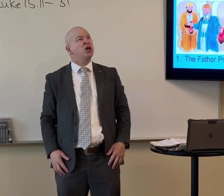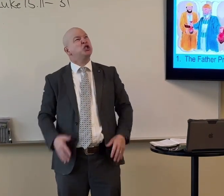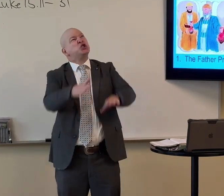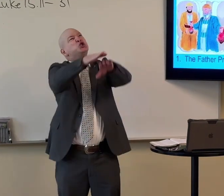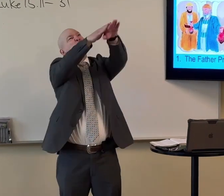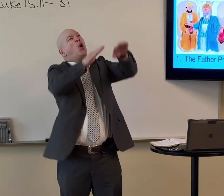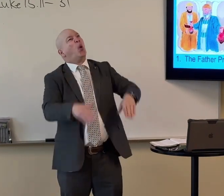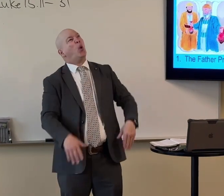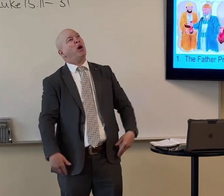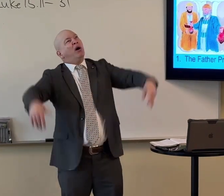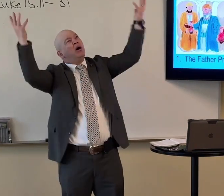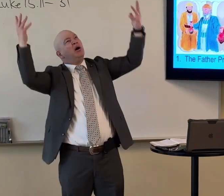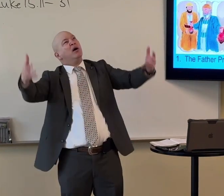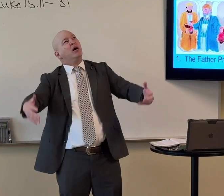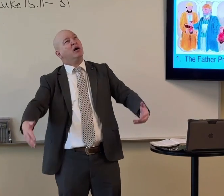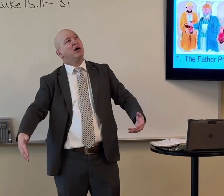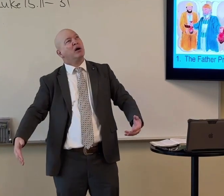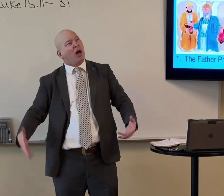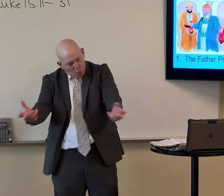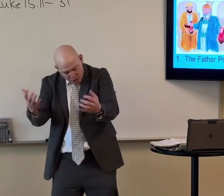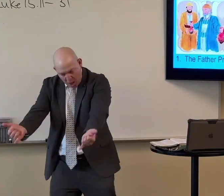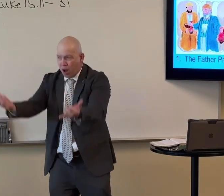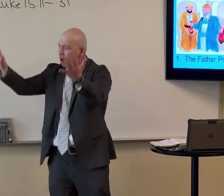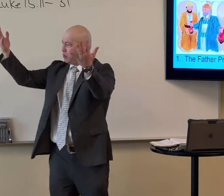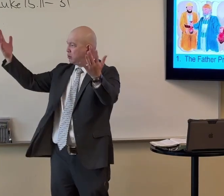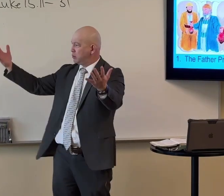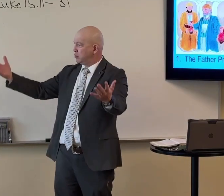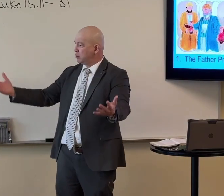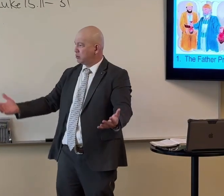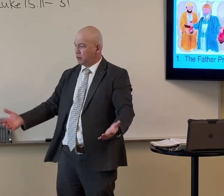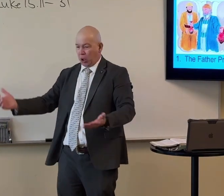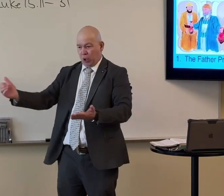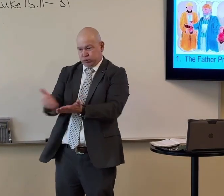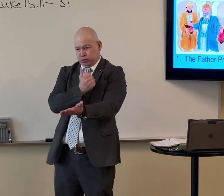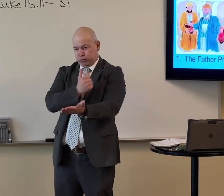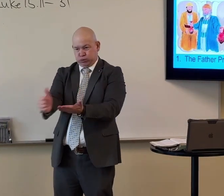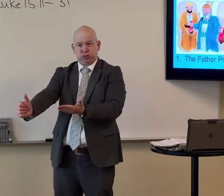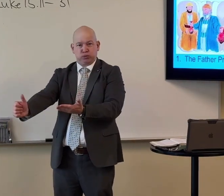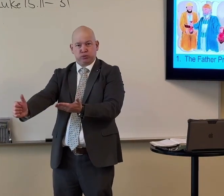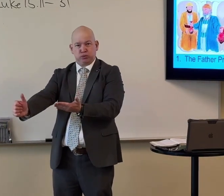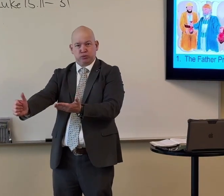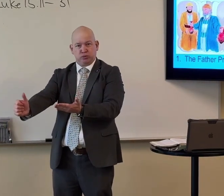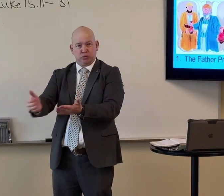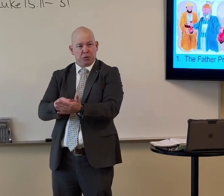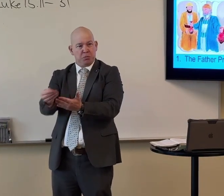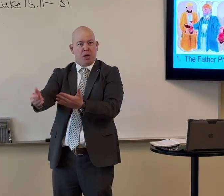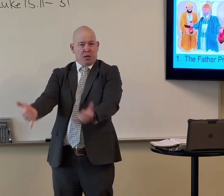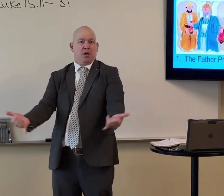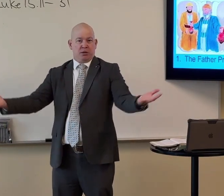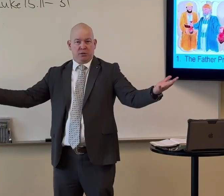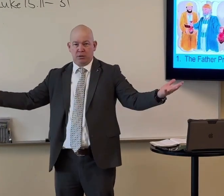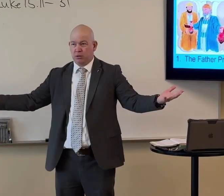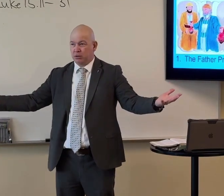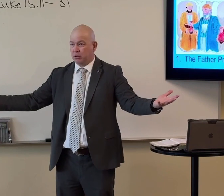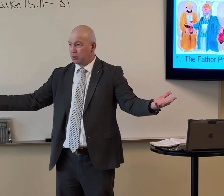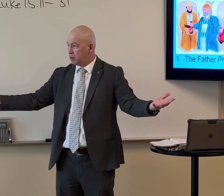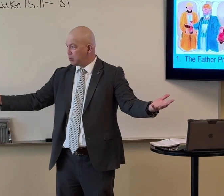Or are you like, you know what? Nope. Too slow. I want it now. And you just start getting more and more in debt.